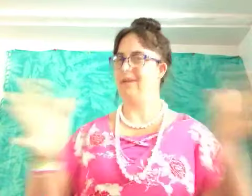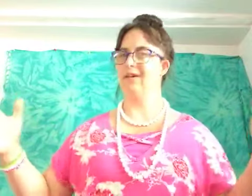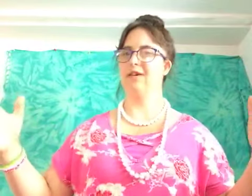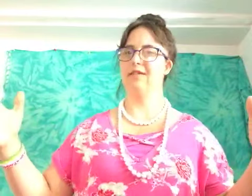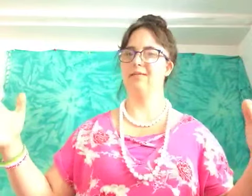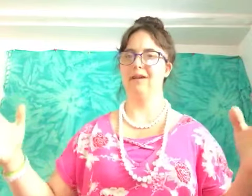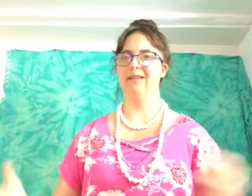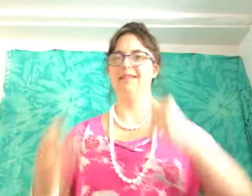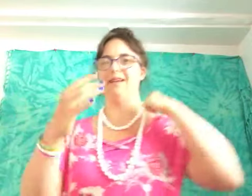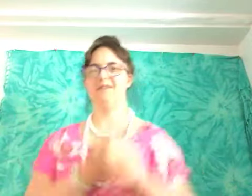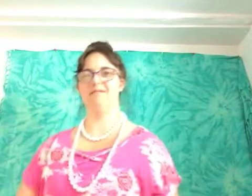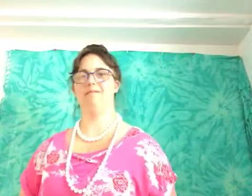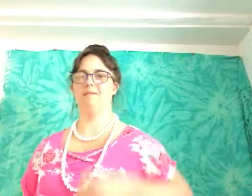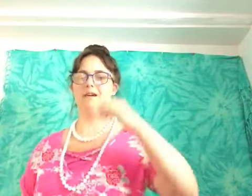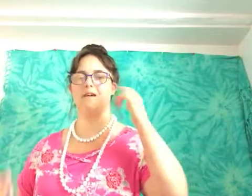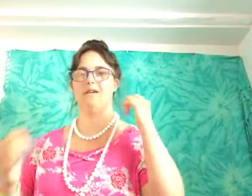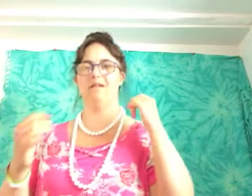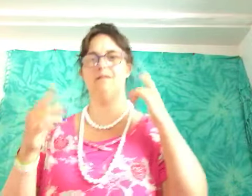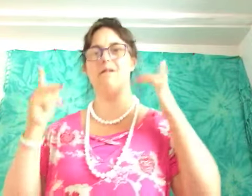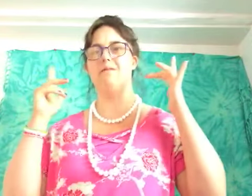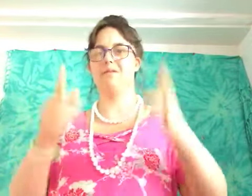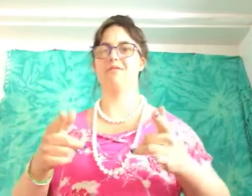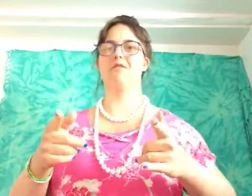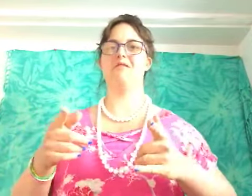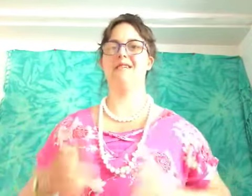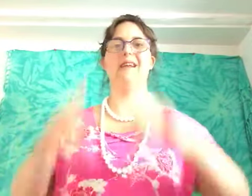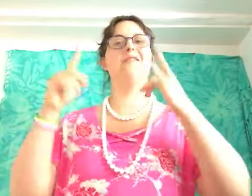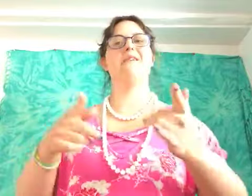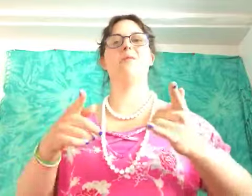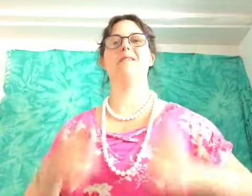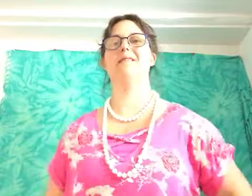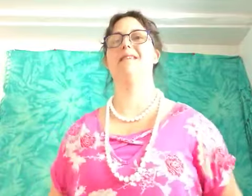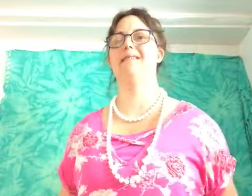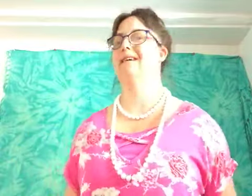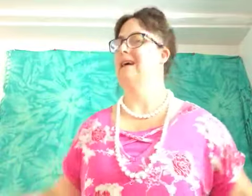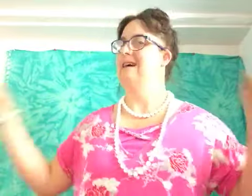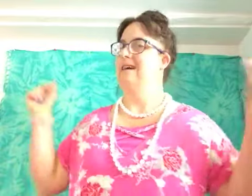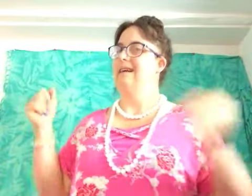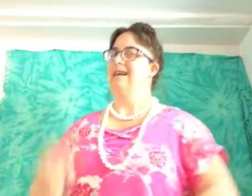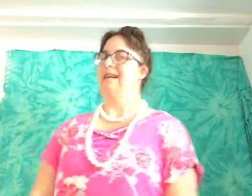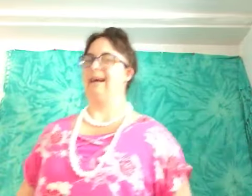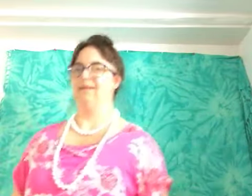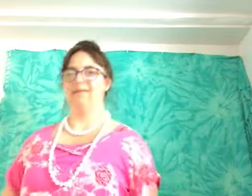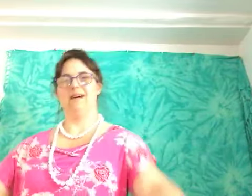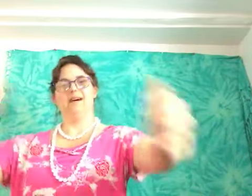be hard but uh just um which is crushing it and have fun with it and yeah um